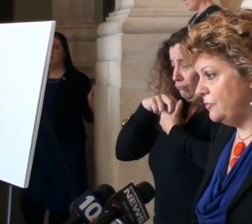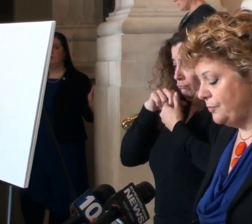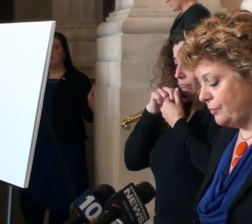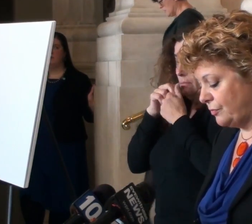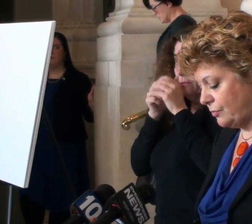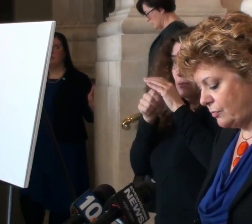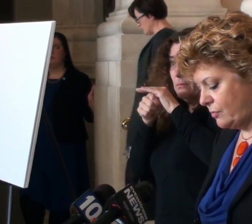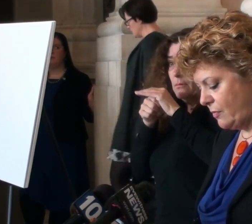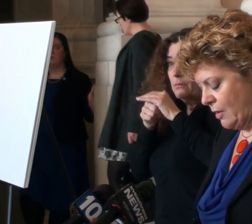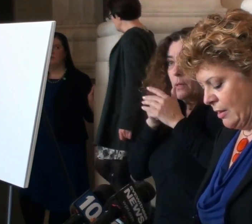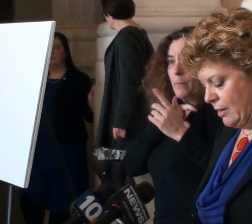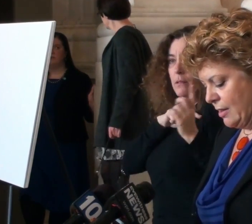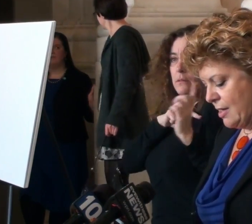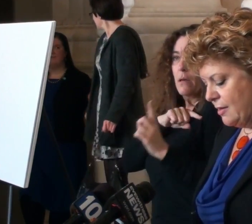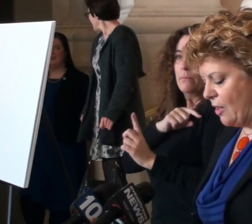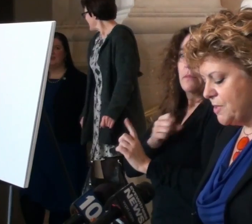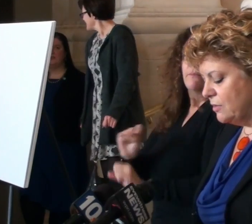for dear life.